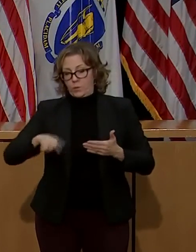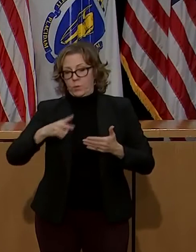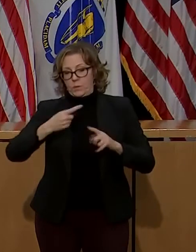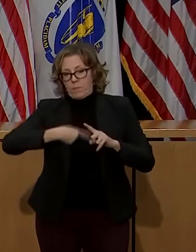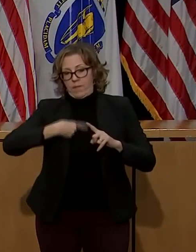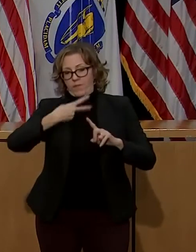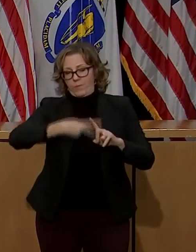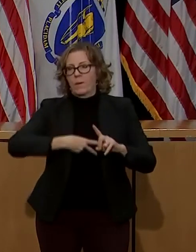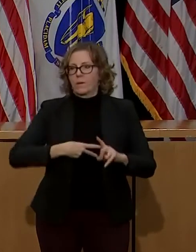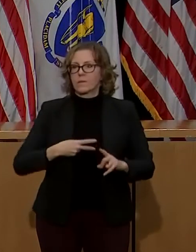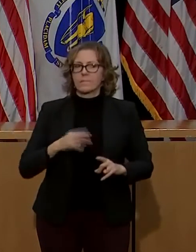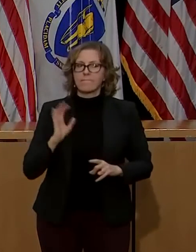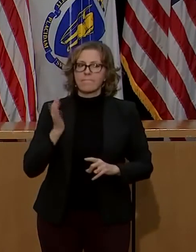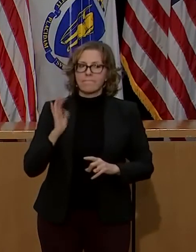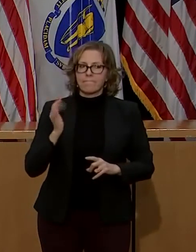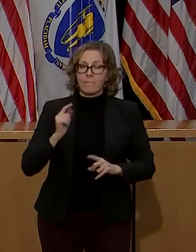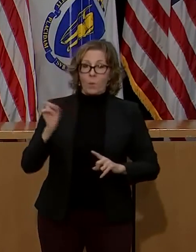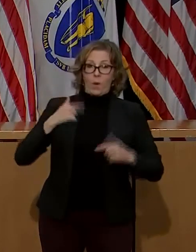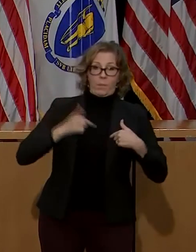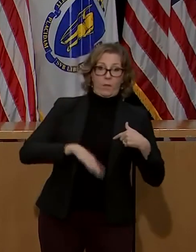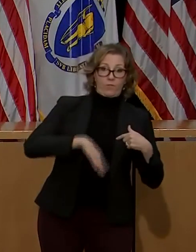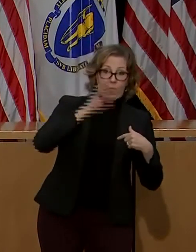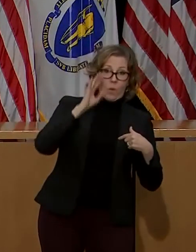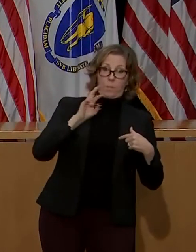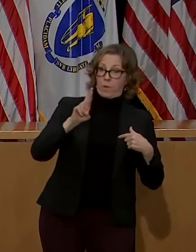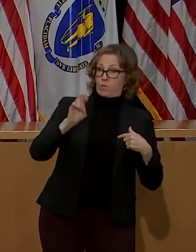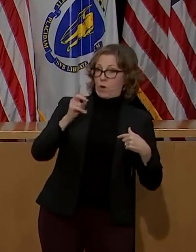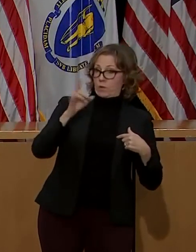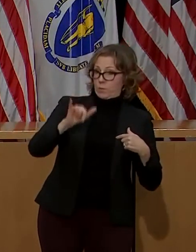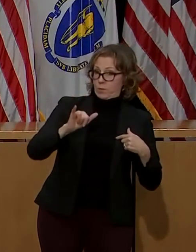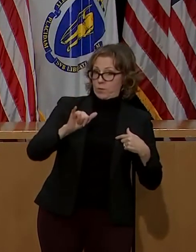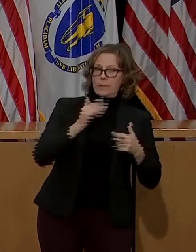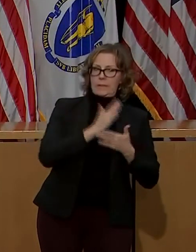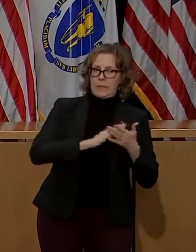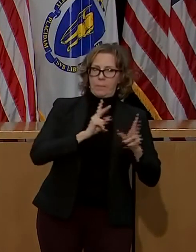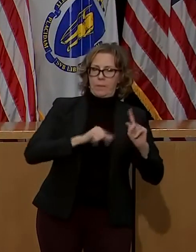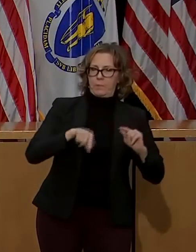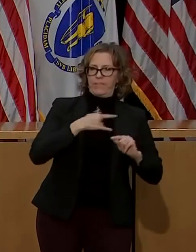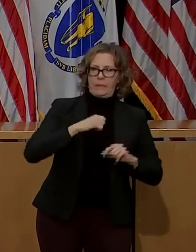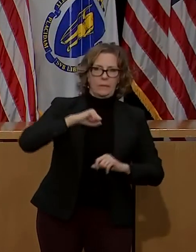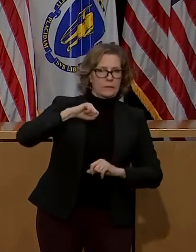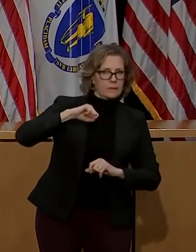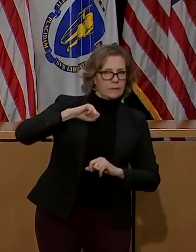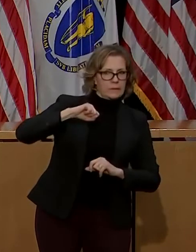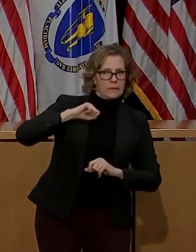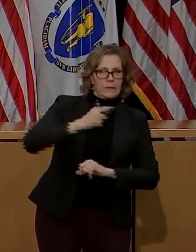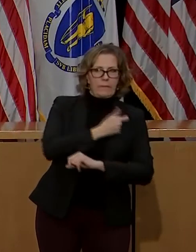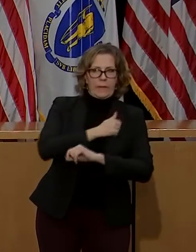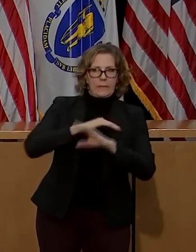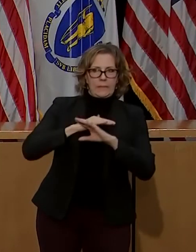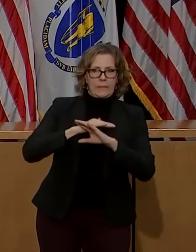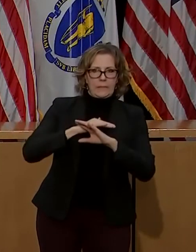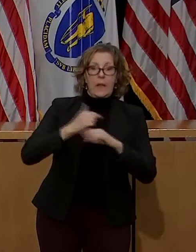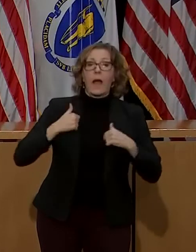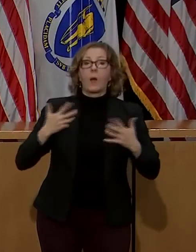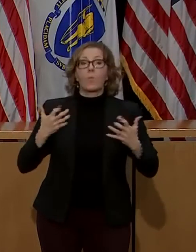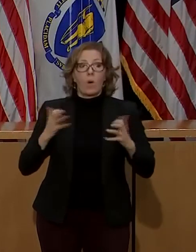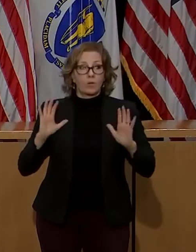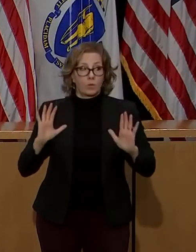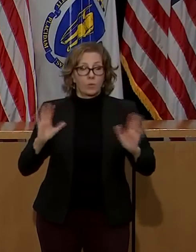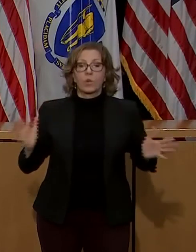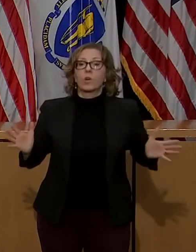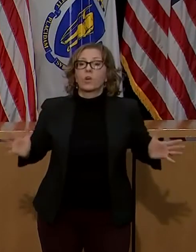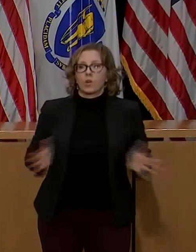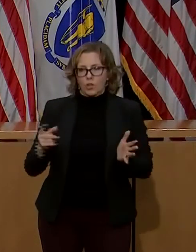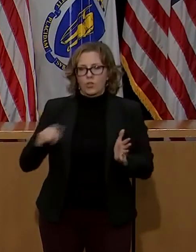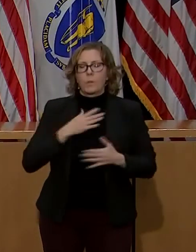reluctance in the communities where I was born and raised in Roxbury about this vaccine. And I want to urge people to